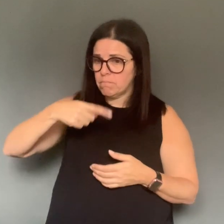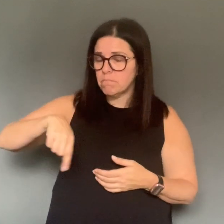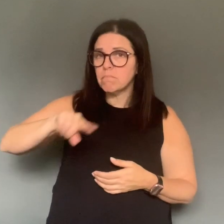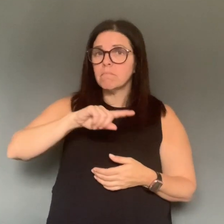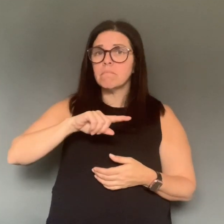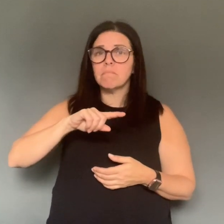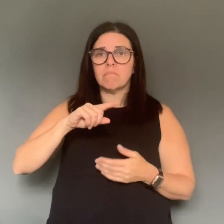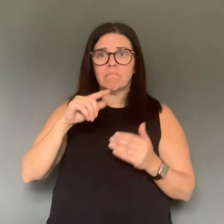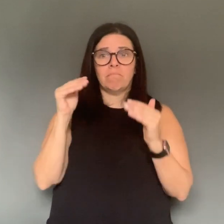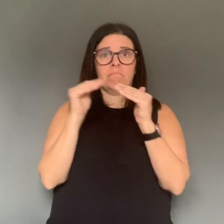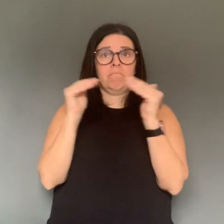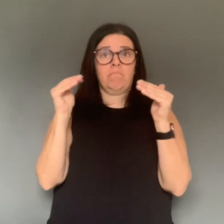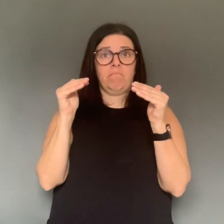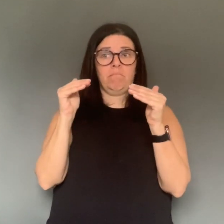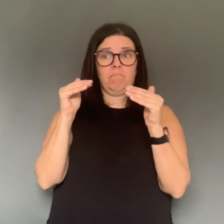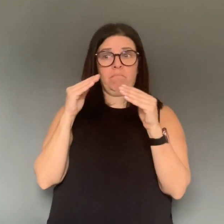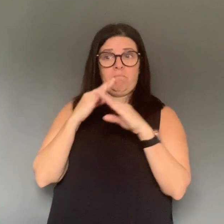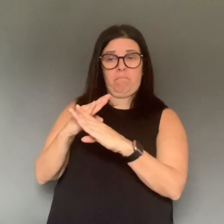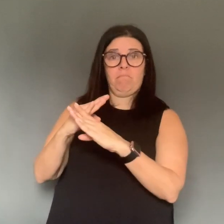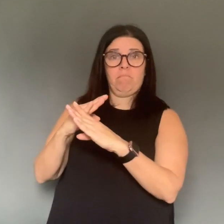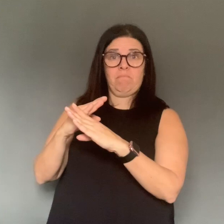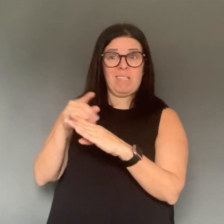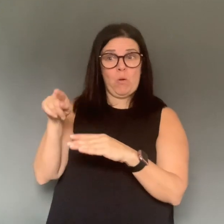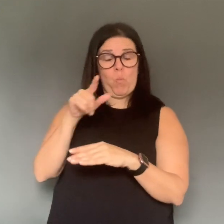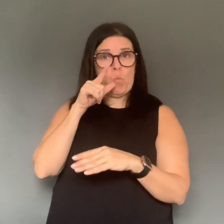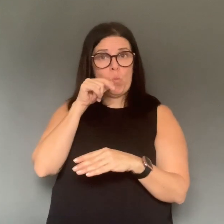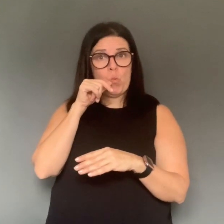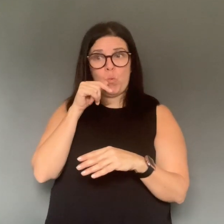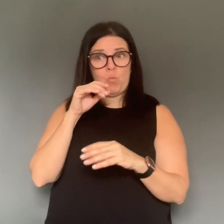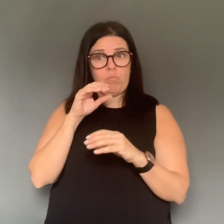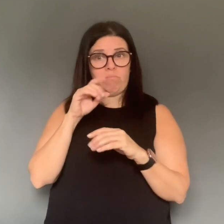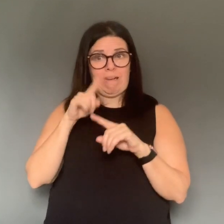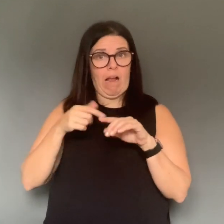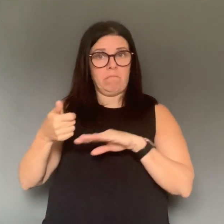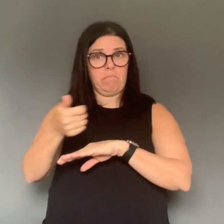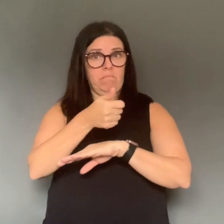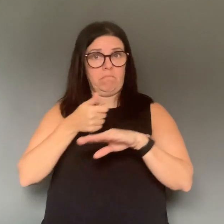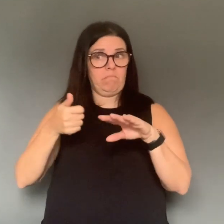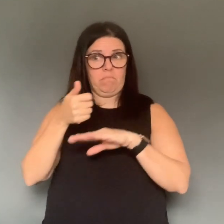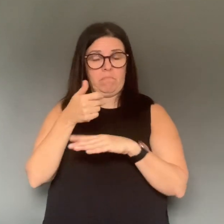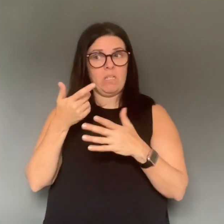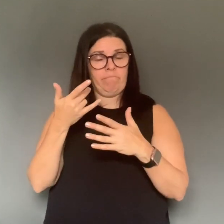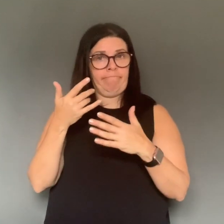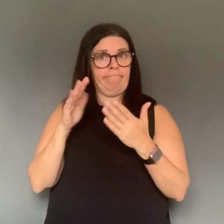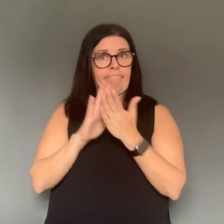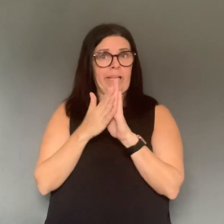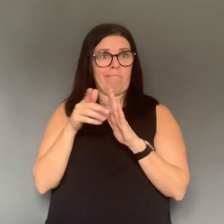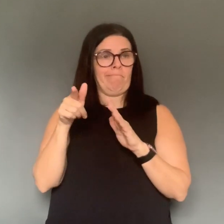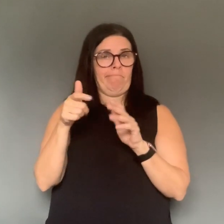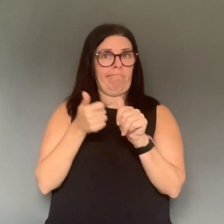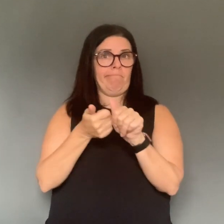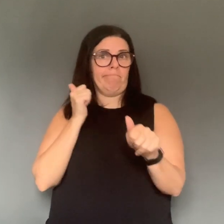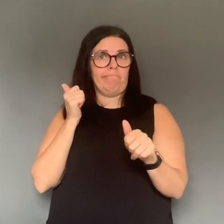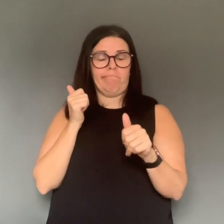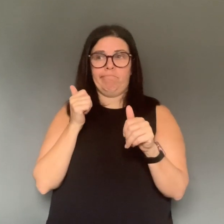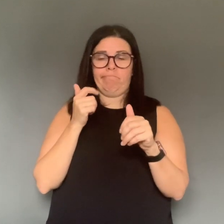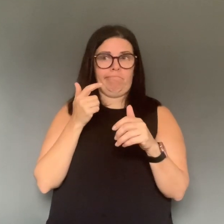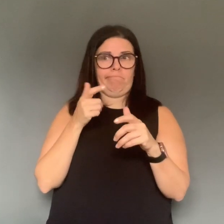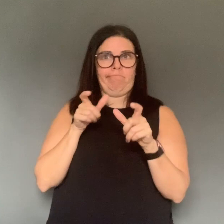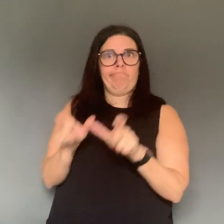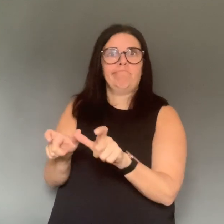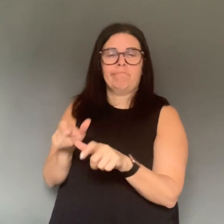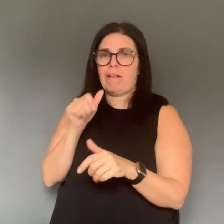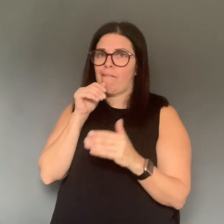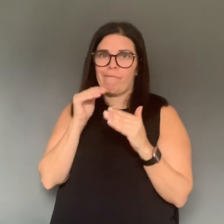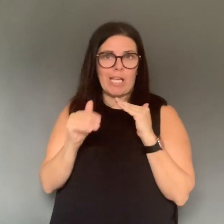They recognize that they're, they will be at risk by taking those transit, but they have limited options. If they do not own a car, if they